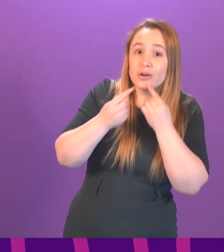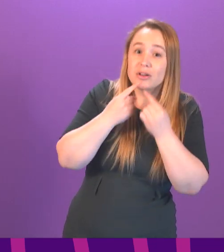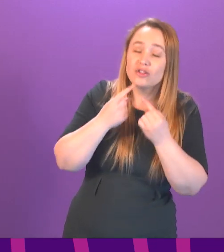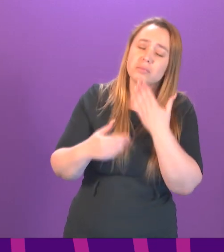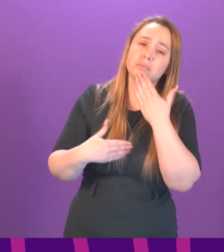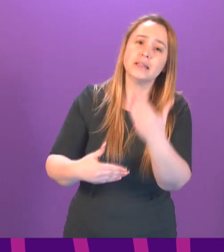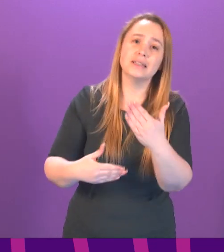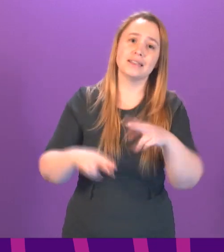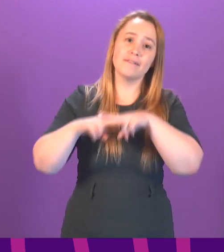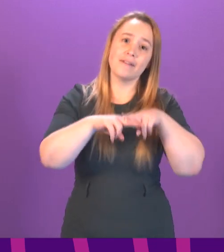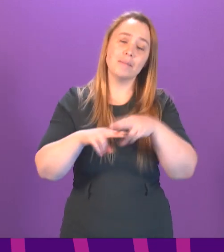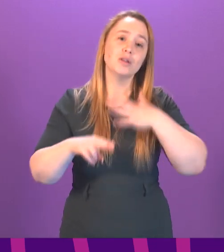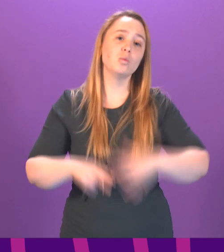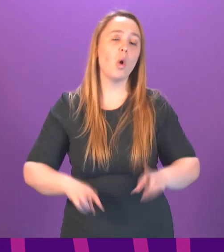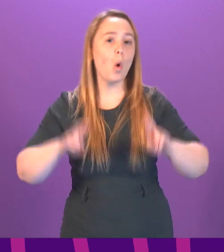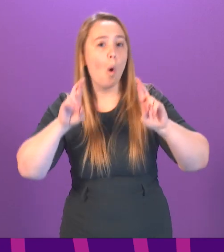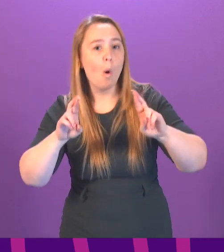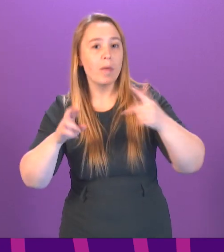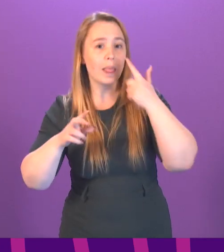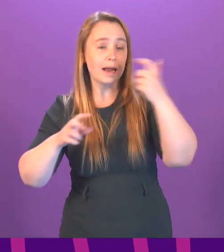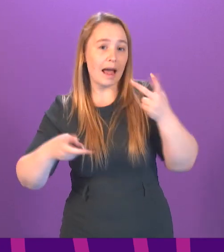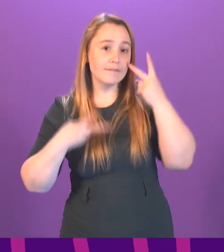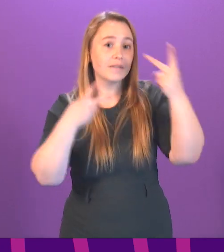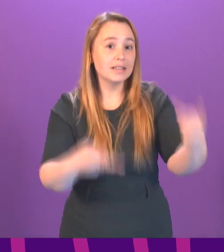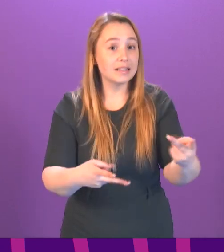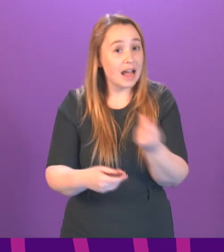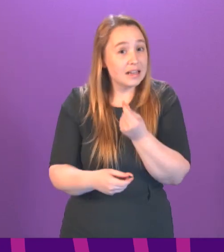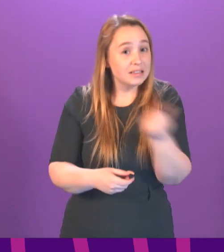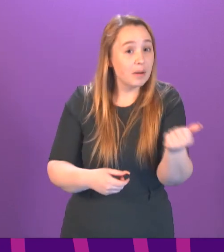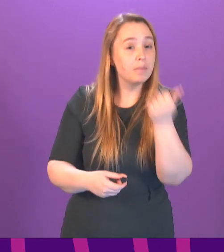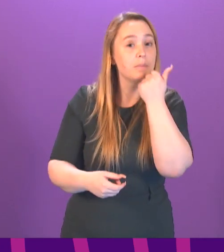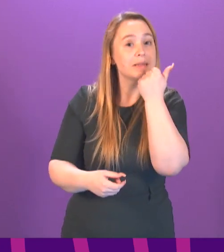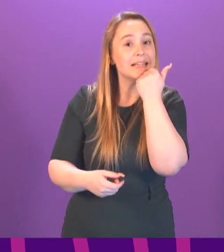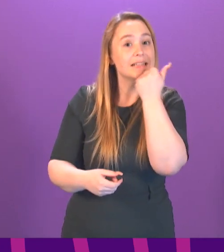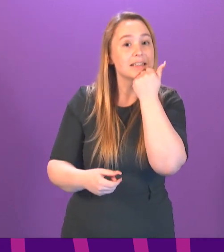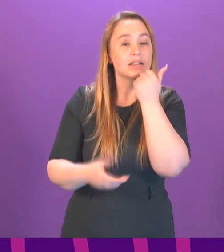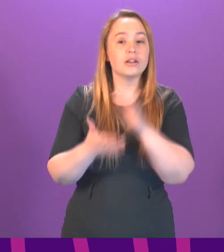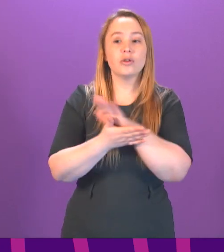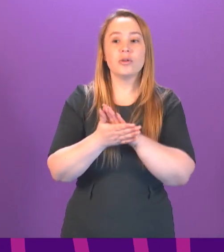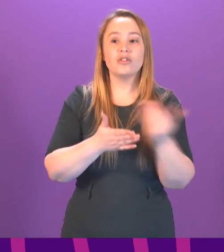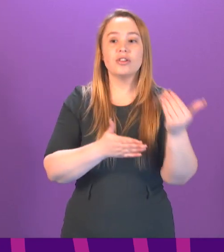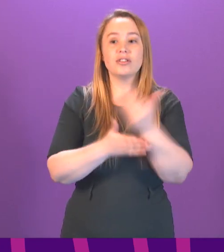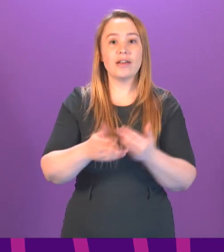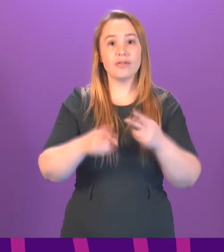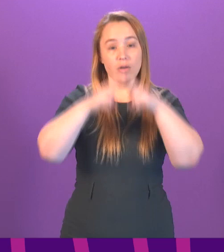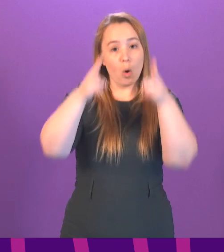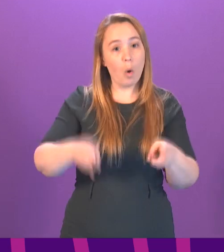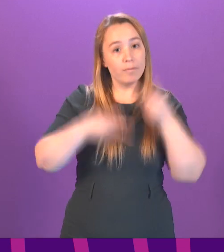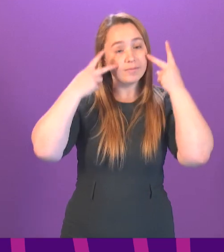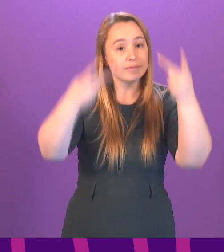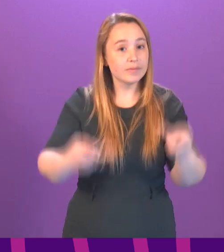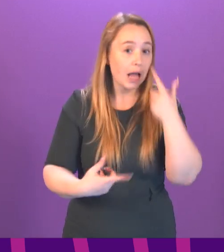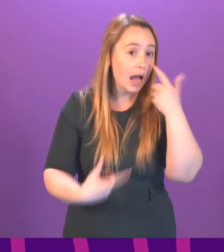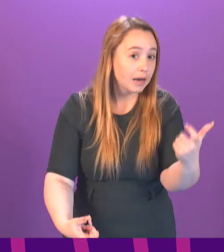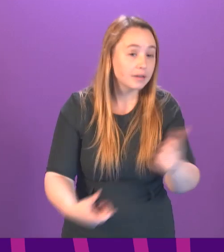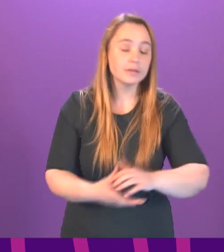families hope? And can she give them some date as to when safe home visiting will begin?